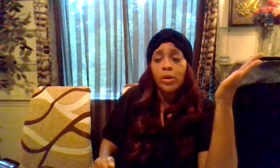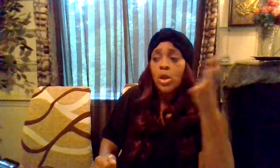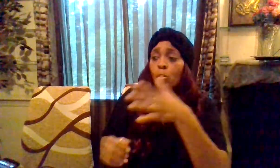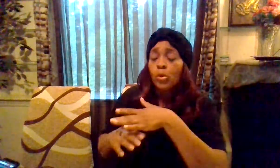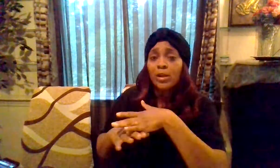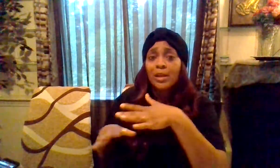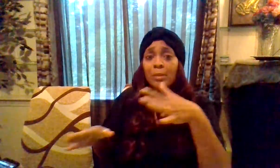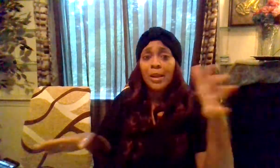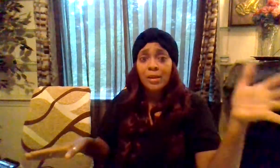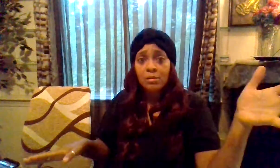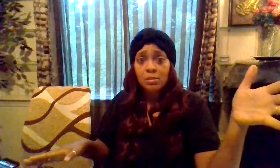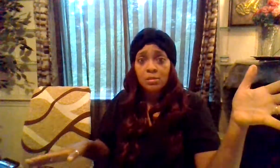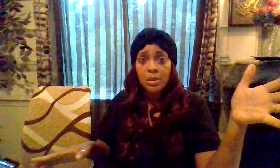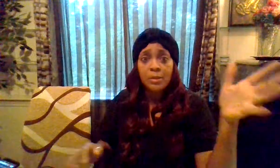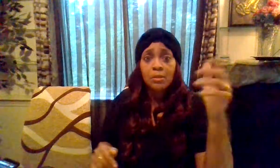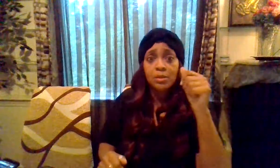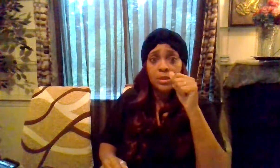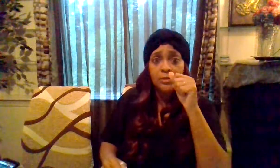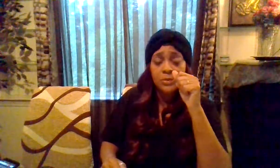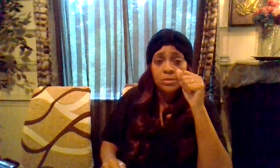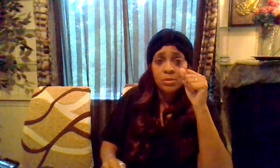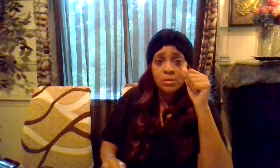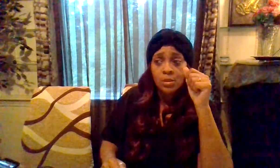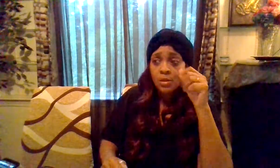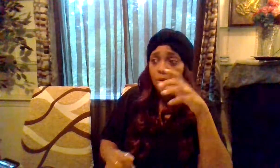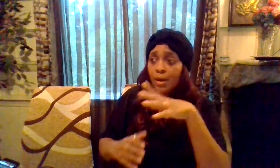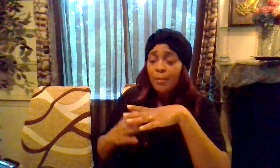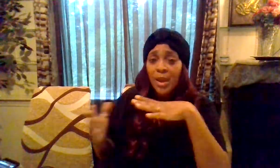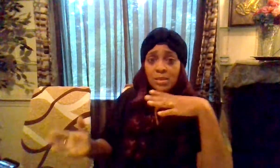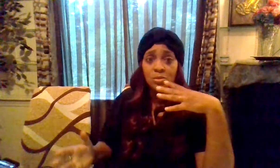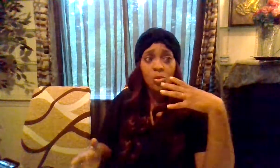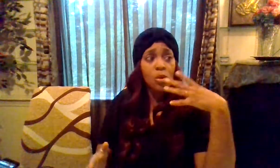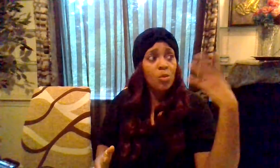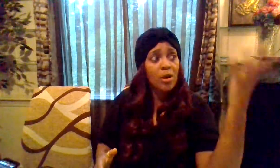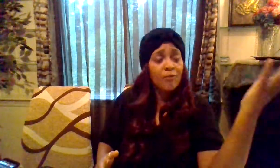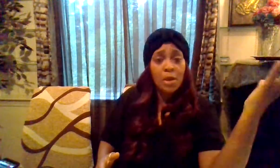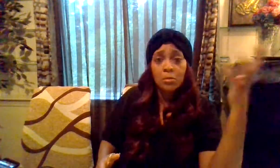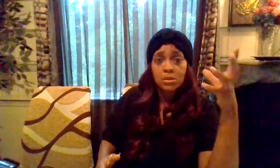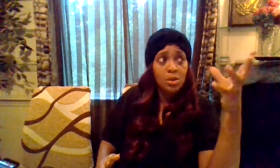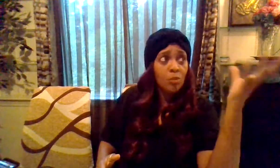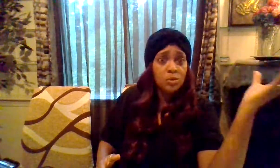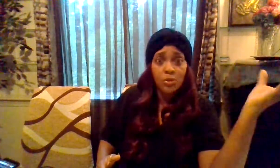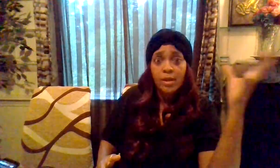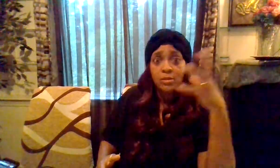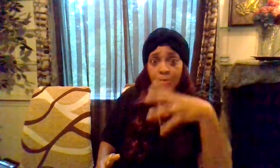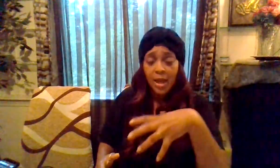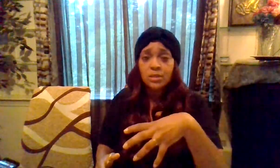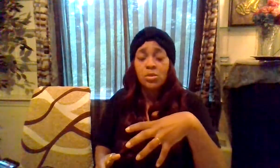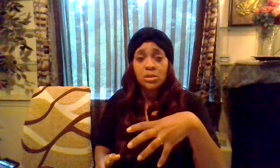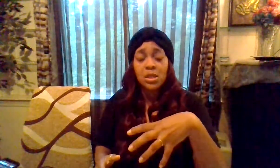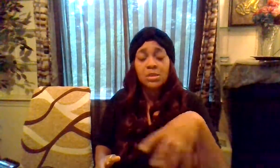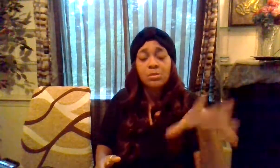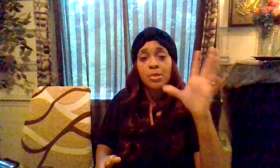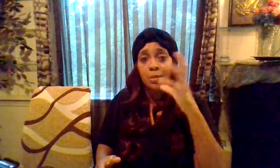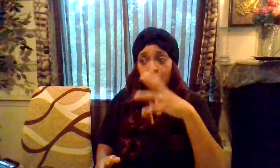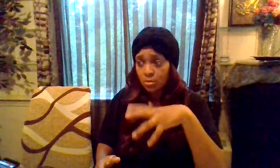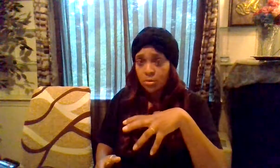we're eliminating limited beliefs you know not passing on what our families thought was right to pass on to us to be able to